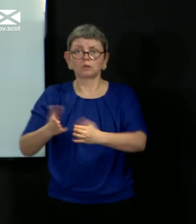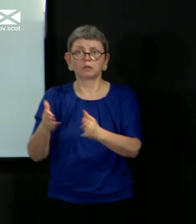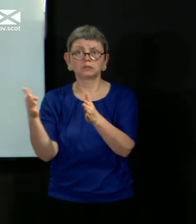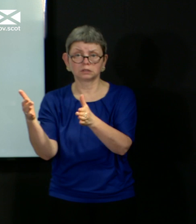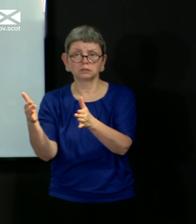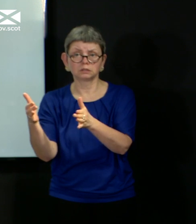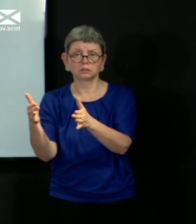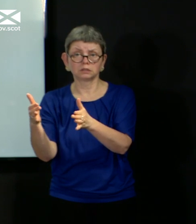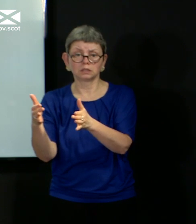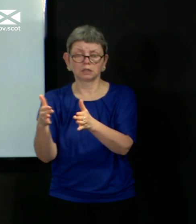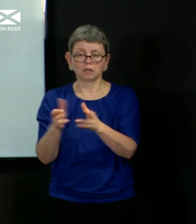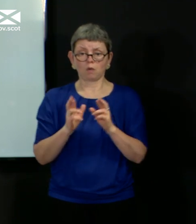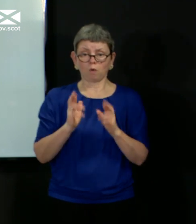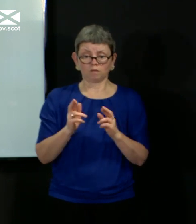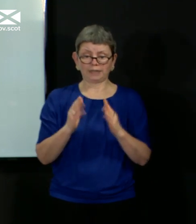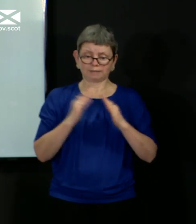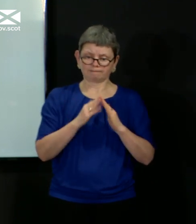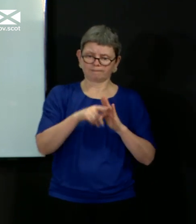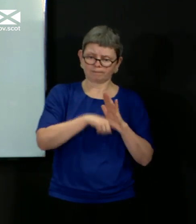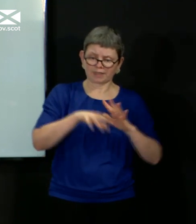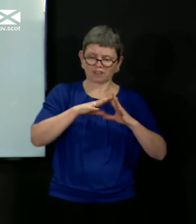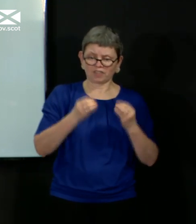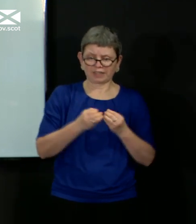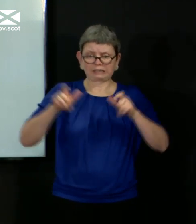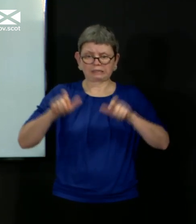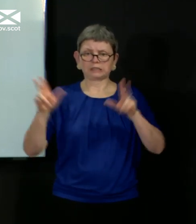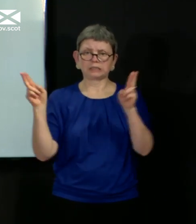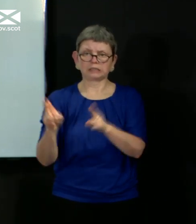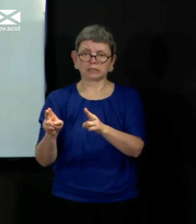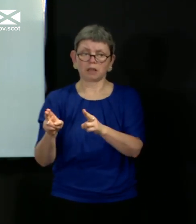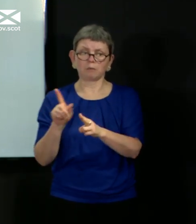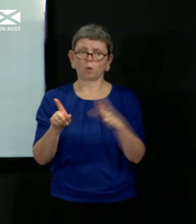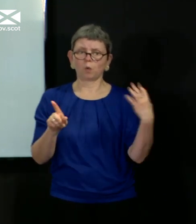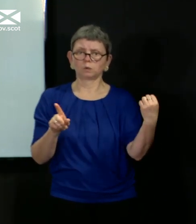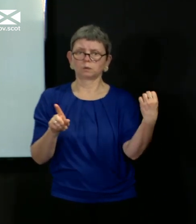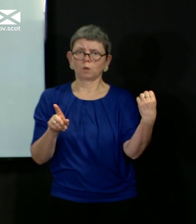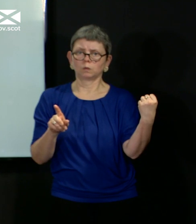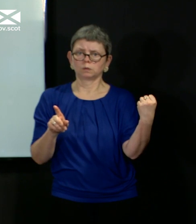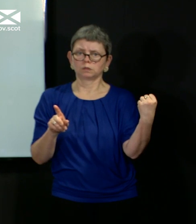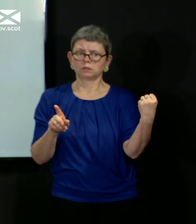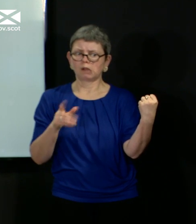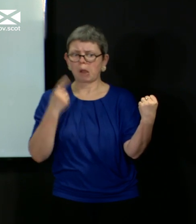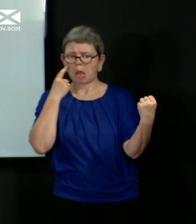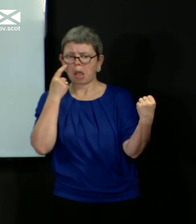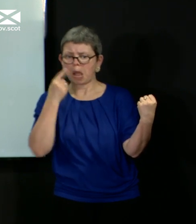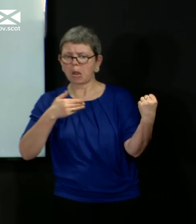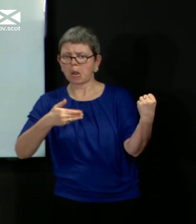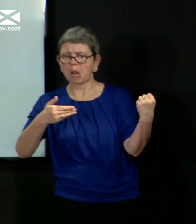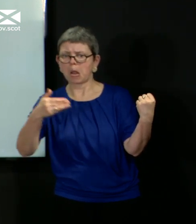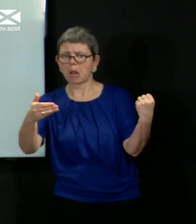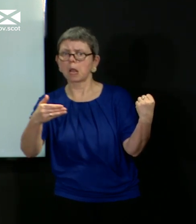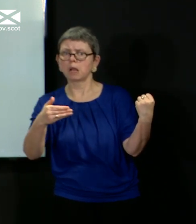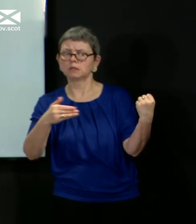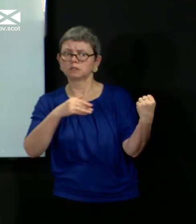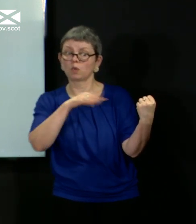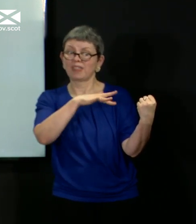all of the measures that the first minister set out. But we need to hold on to that capacity as we work our way through what